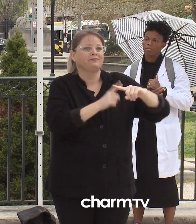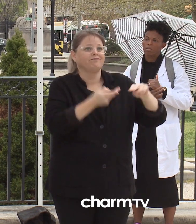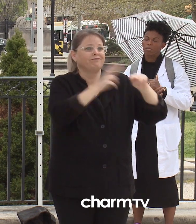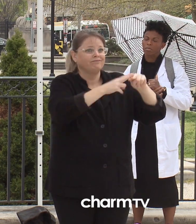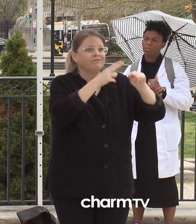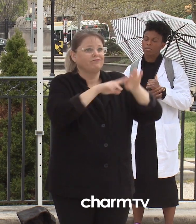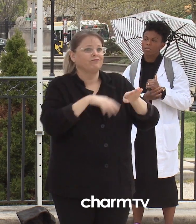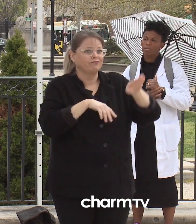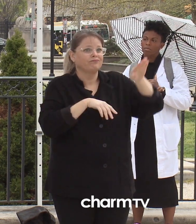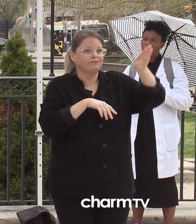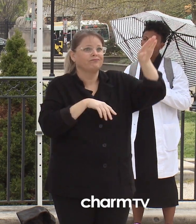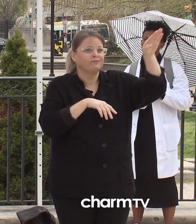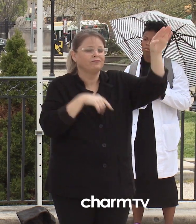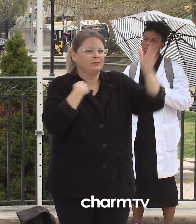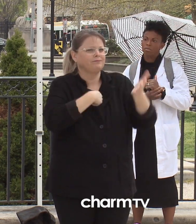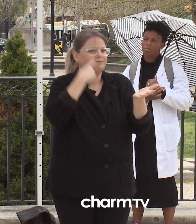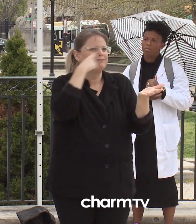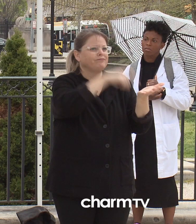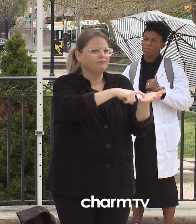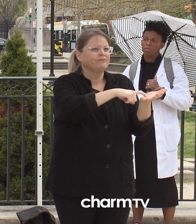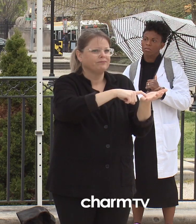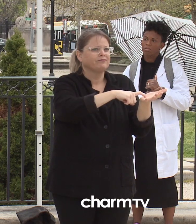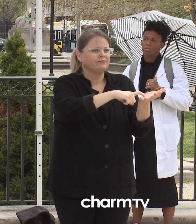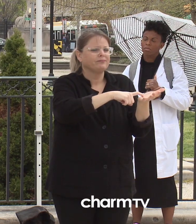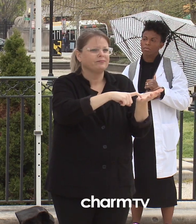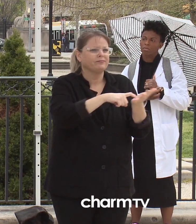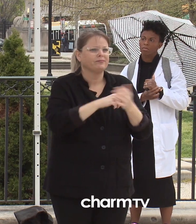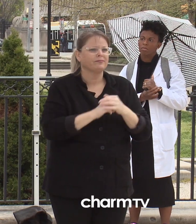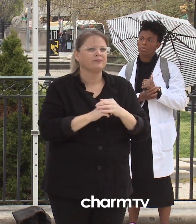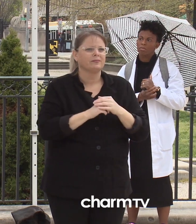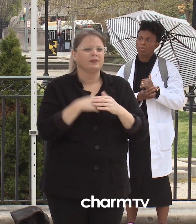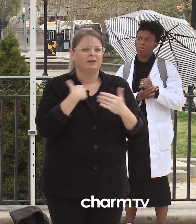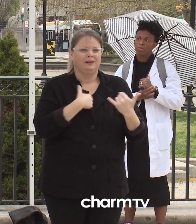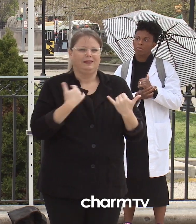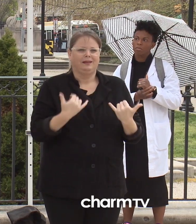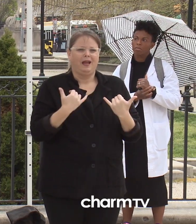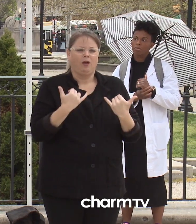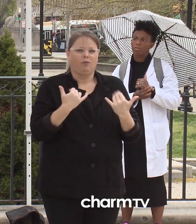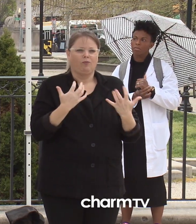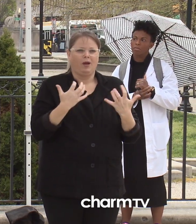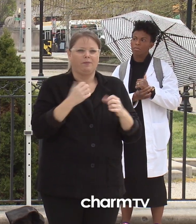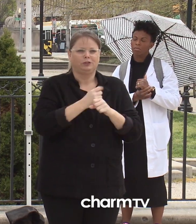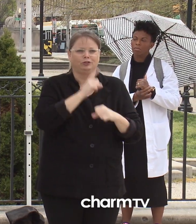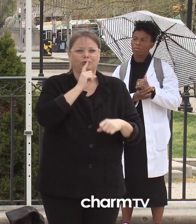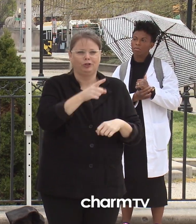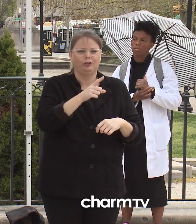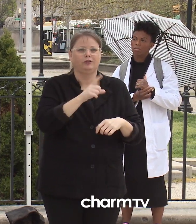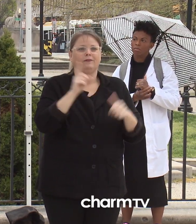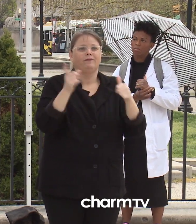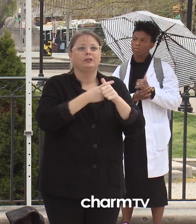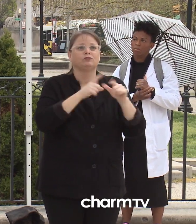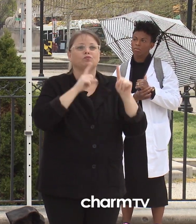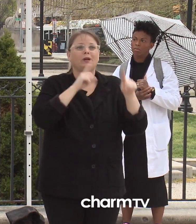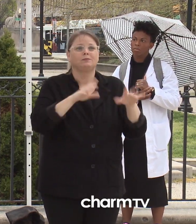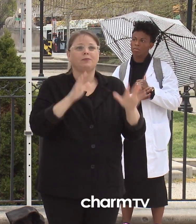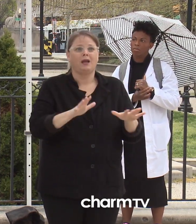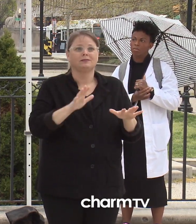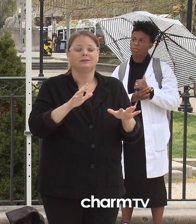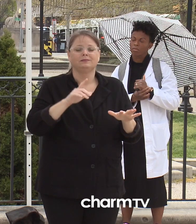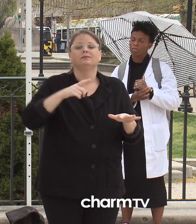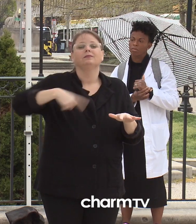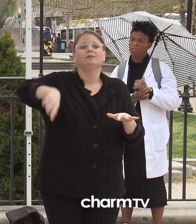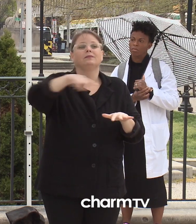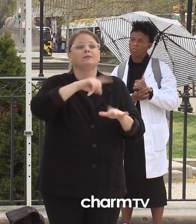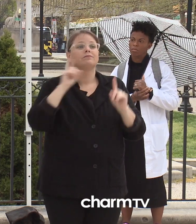Baltimore increase, we are now directing all members wear surgical masks throughout the